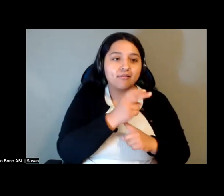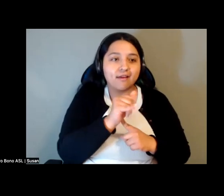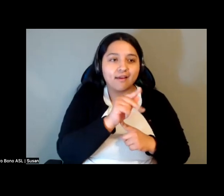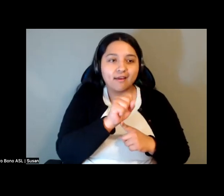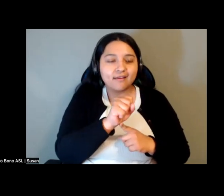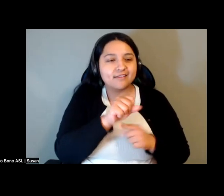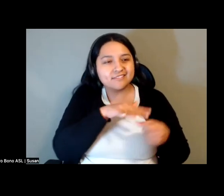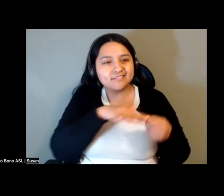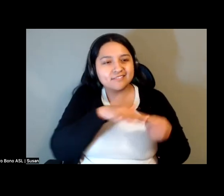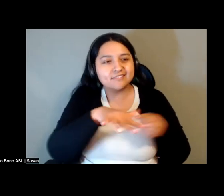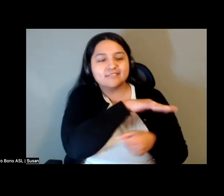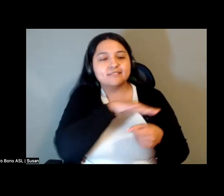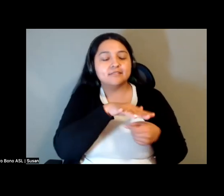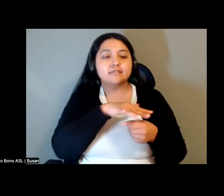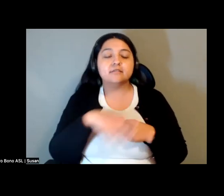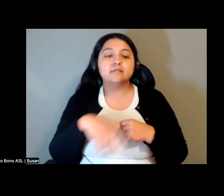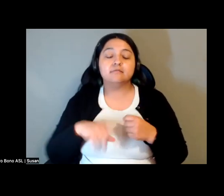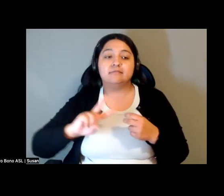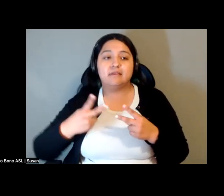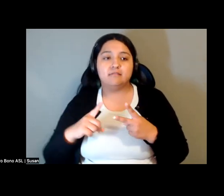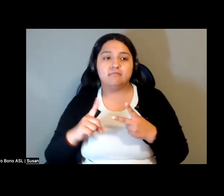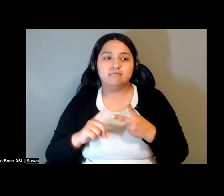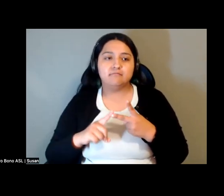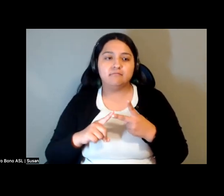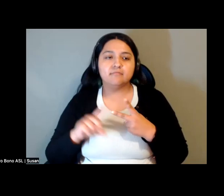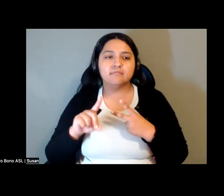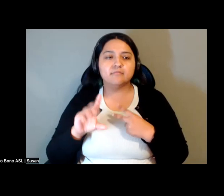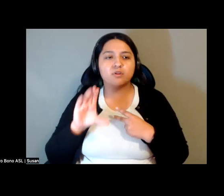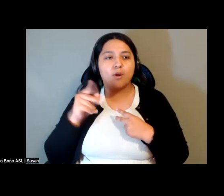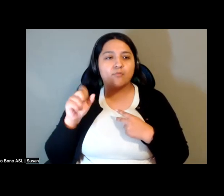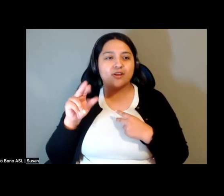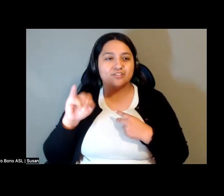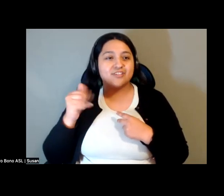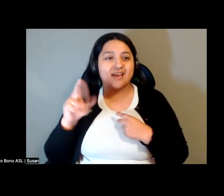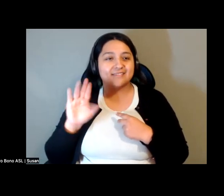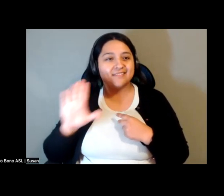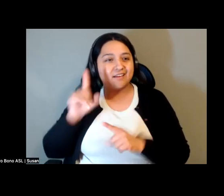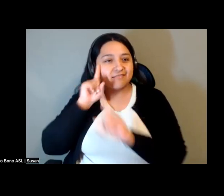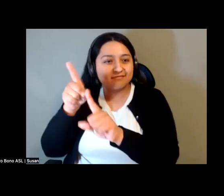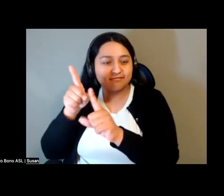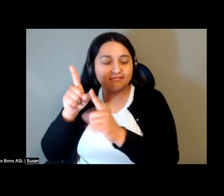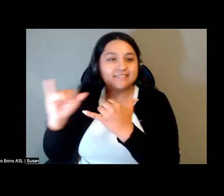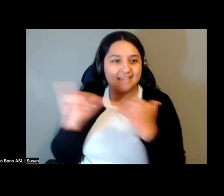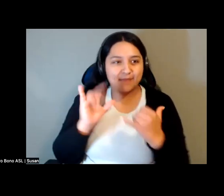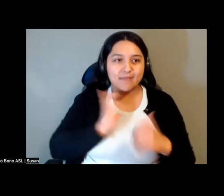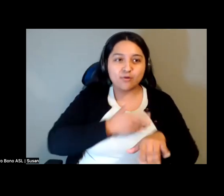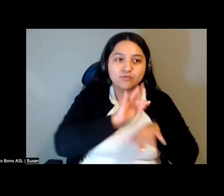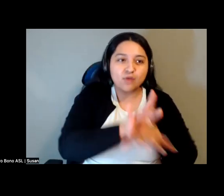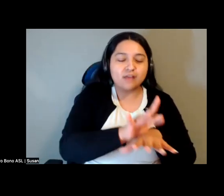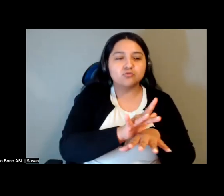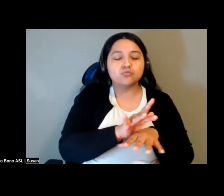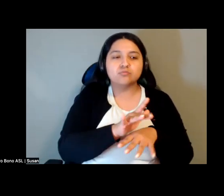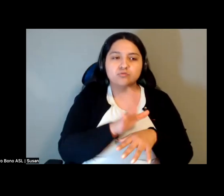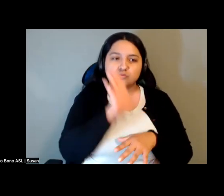as with the ever inspiring example of Corporation Jackson, such grassroots municipalism will have to fundamentally